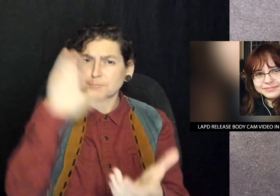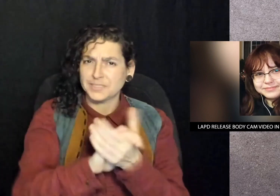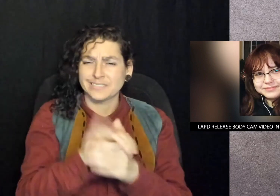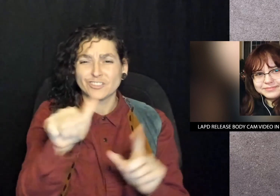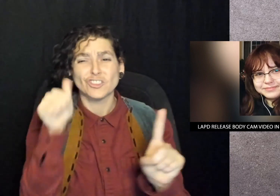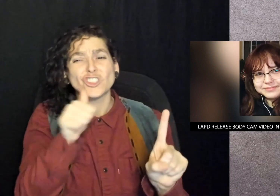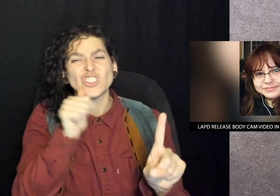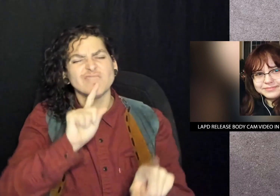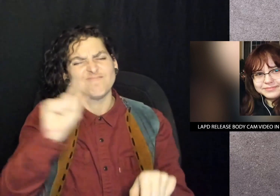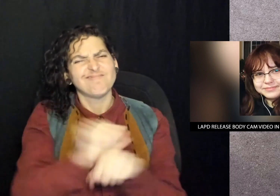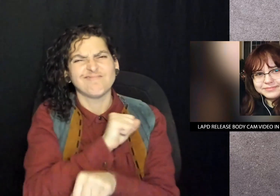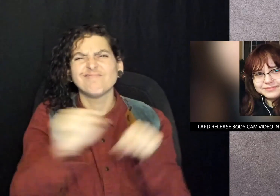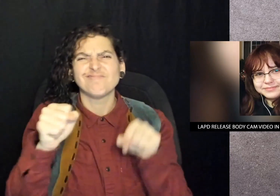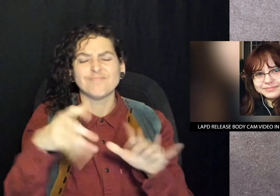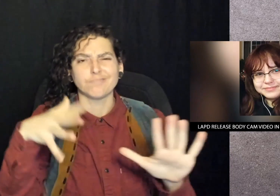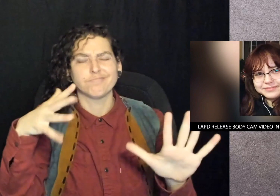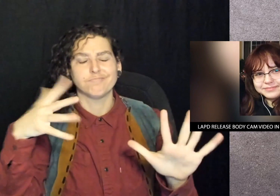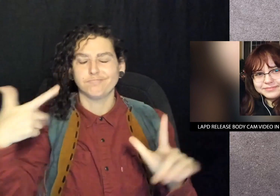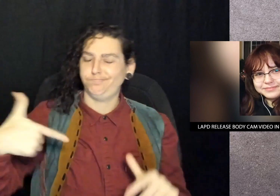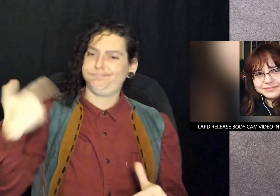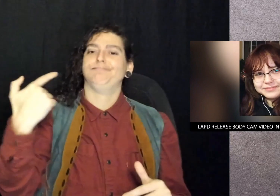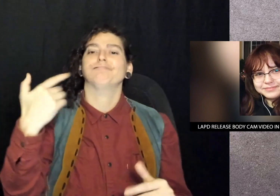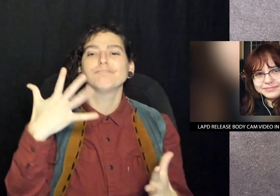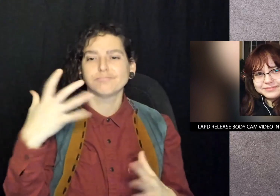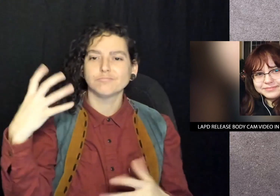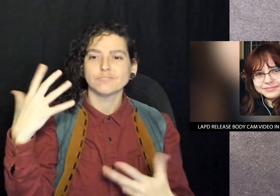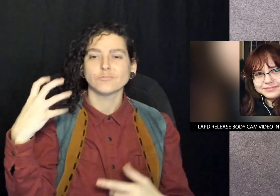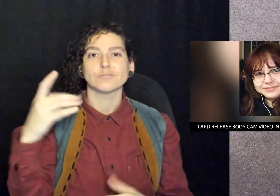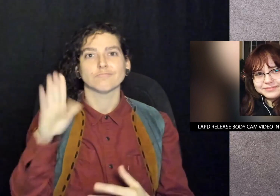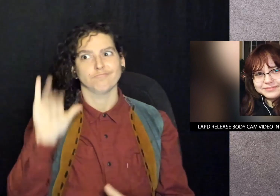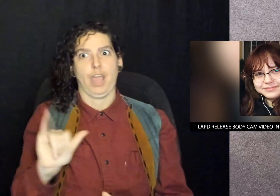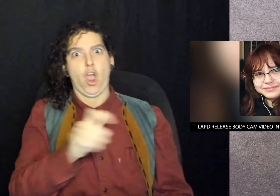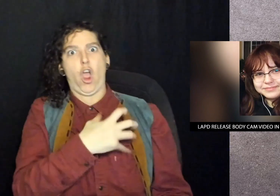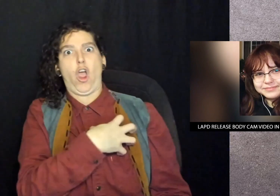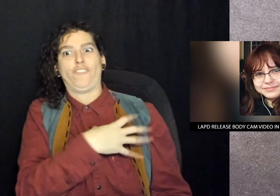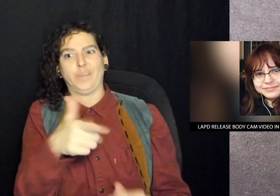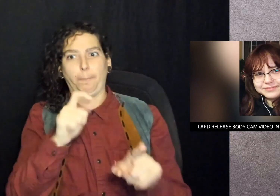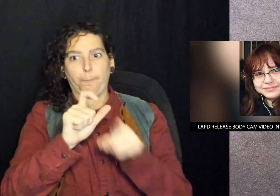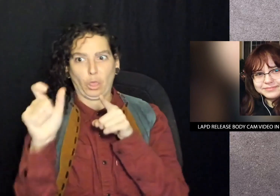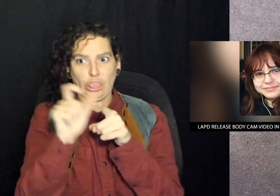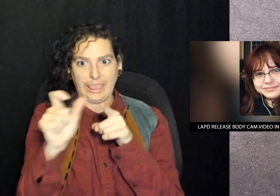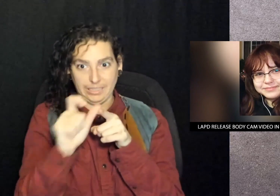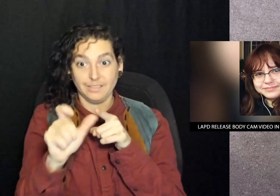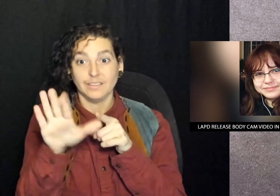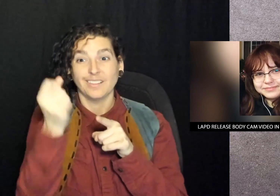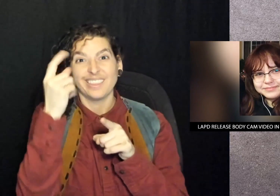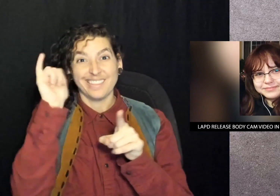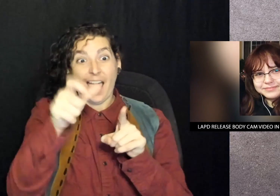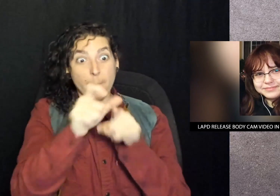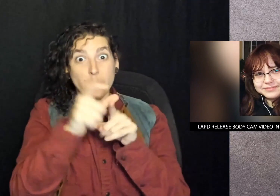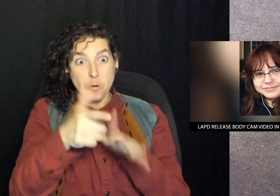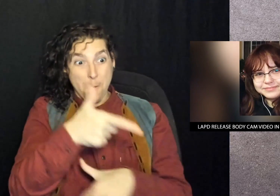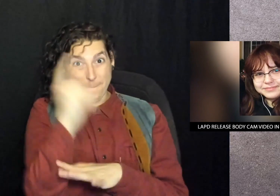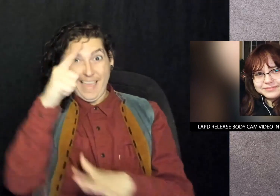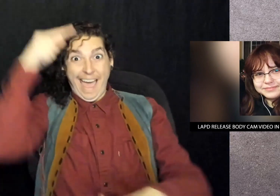Police say they believe the girl was hit by an officer's bullet, a bullet that